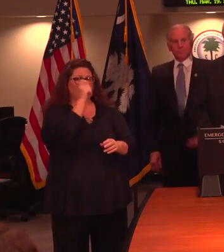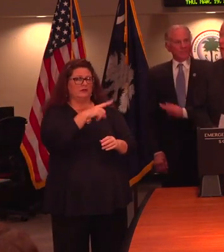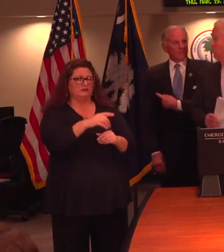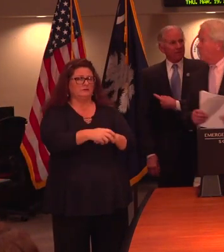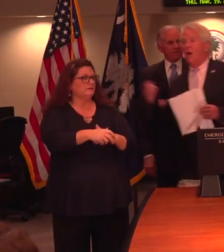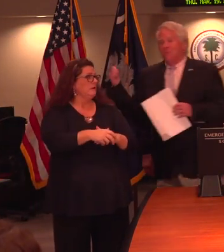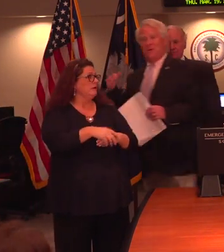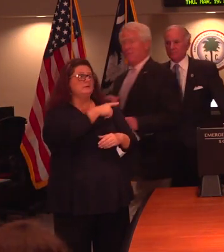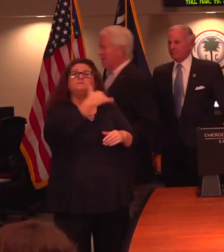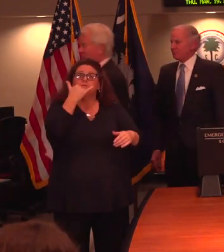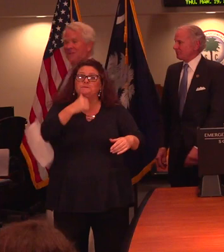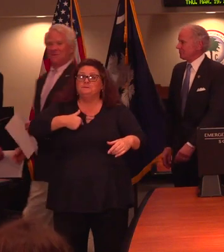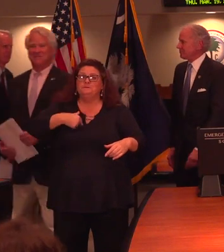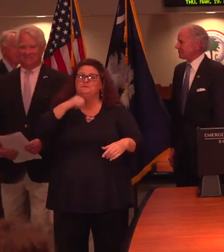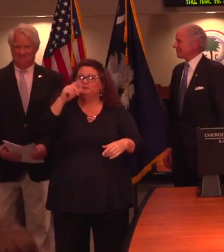Oh,